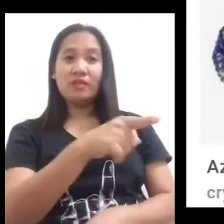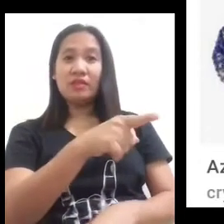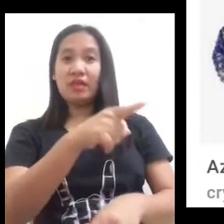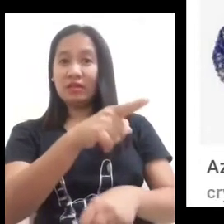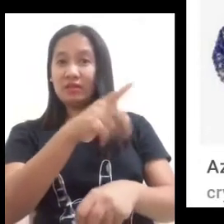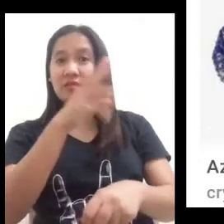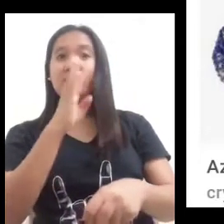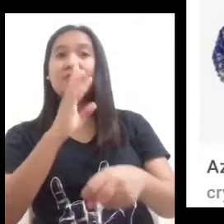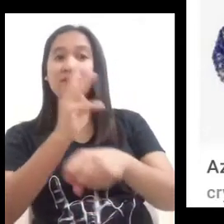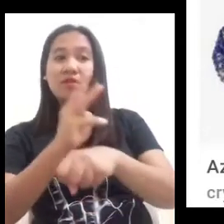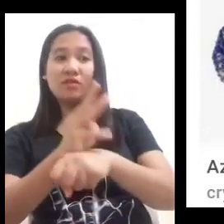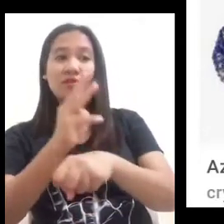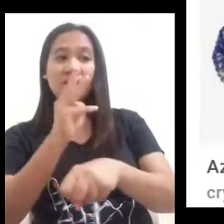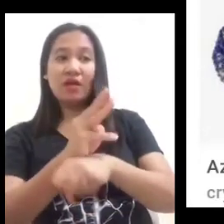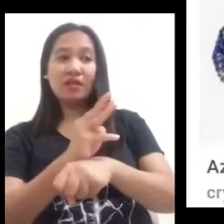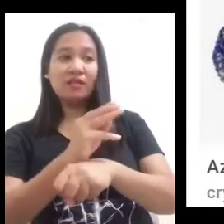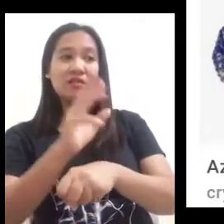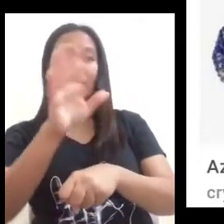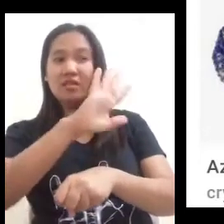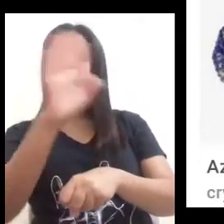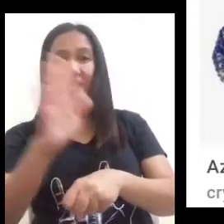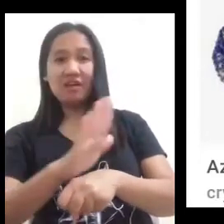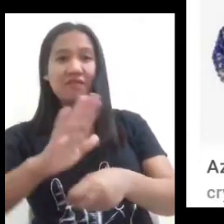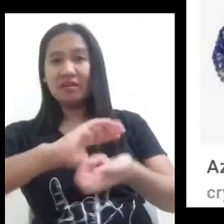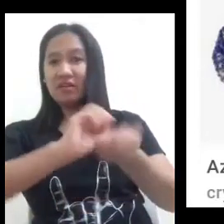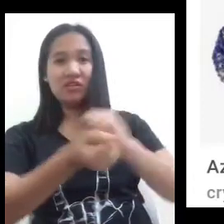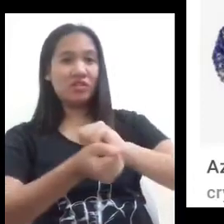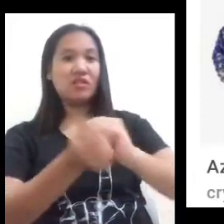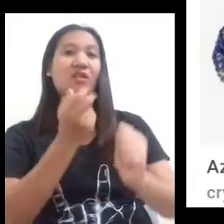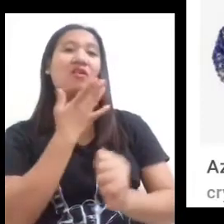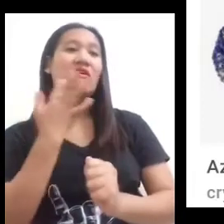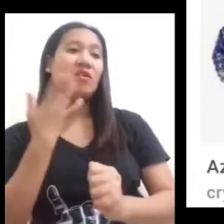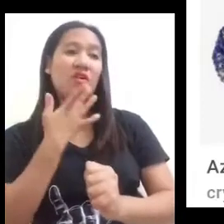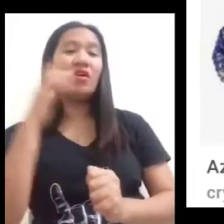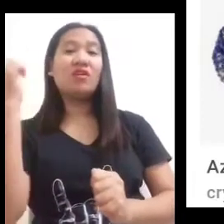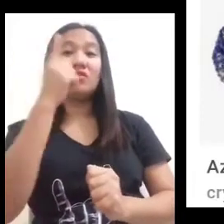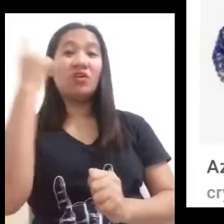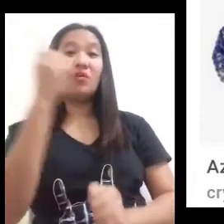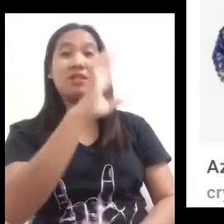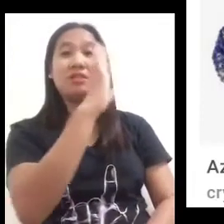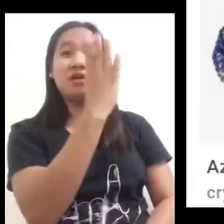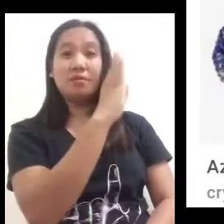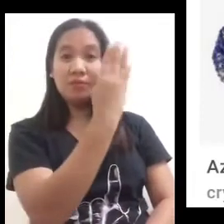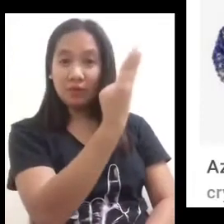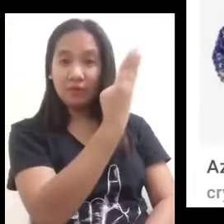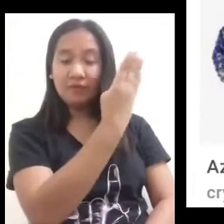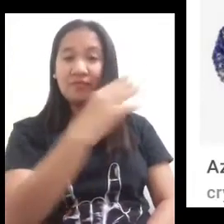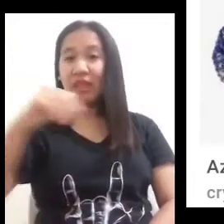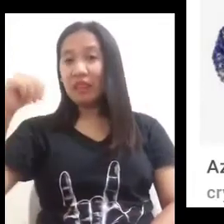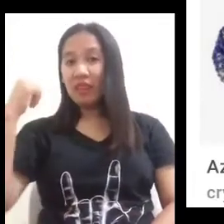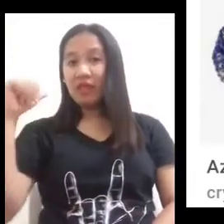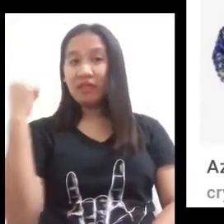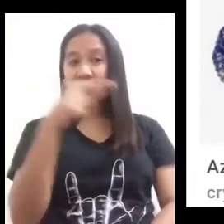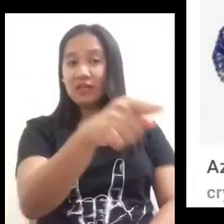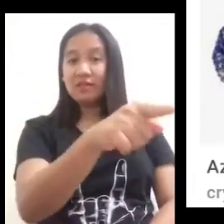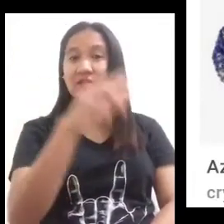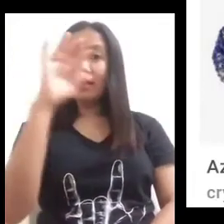deep blue color mineral it's okay for this type of mineral because it will not change its color it's always